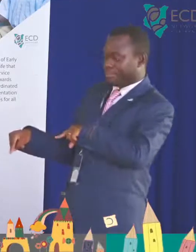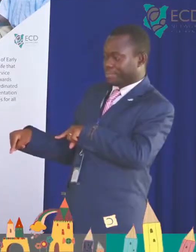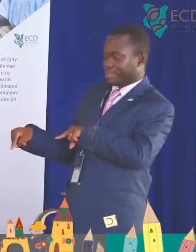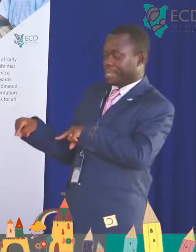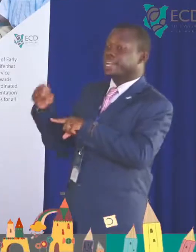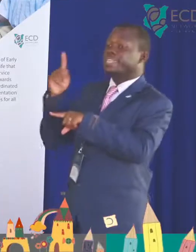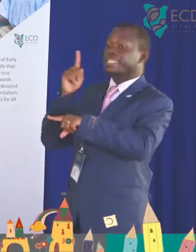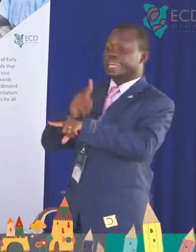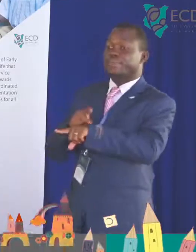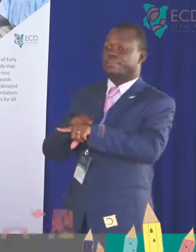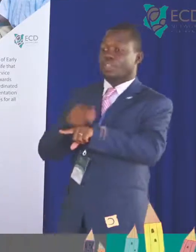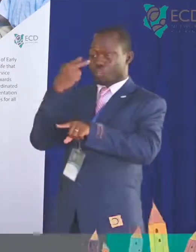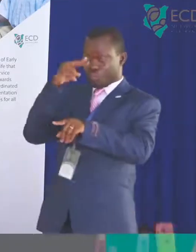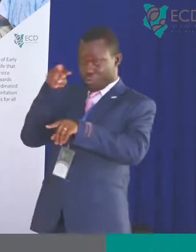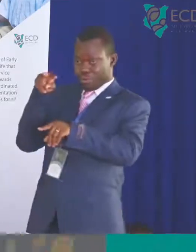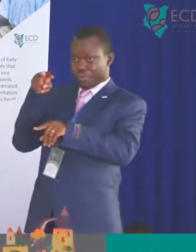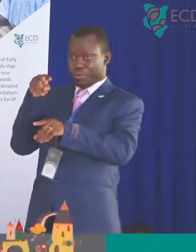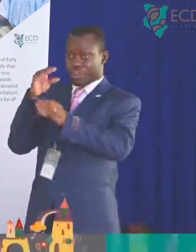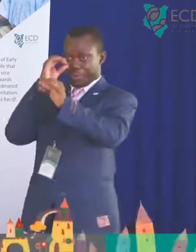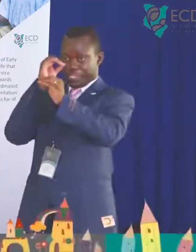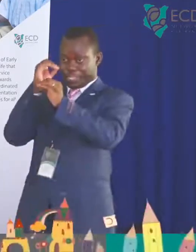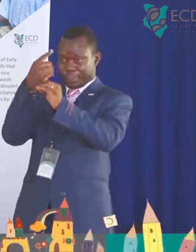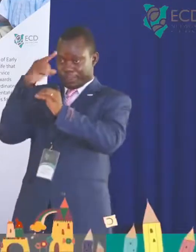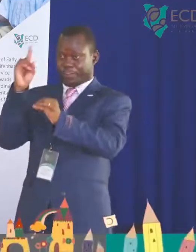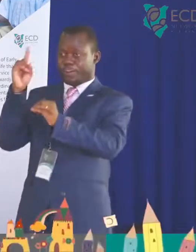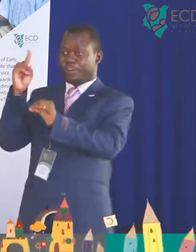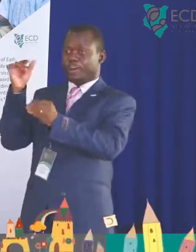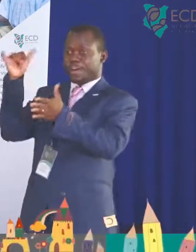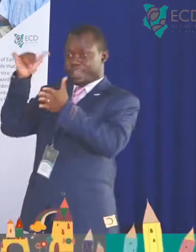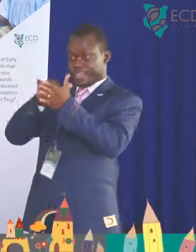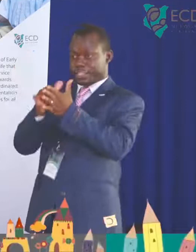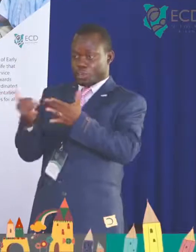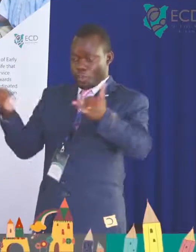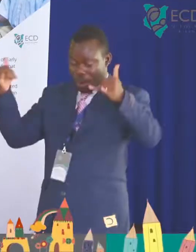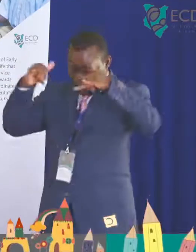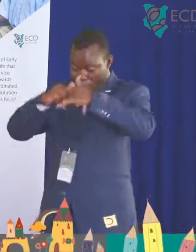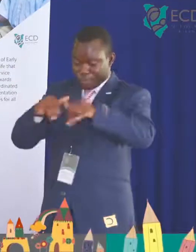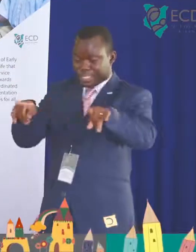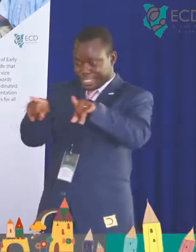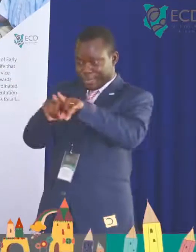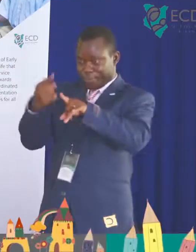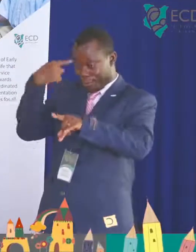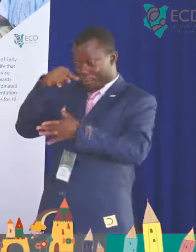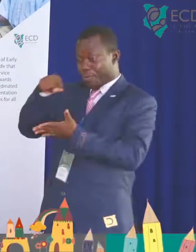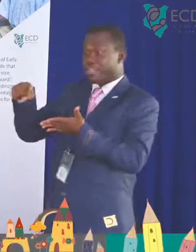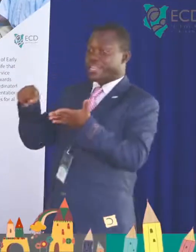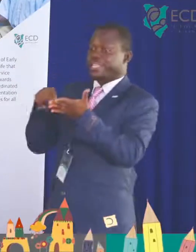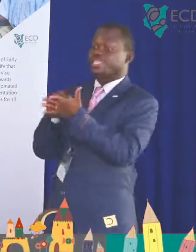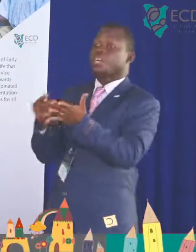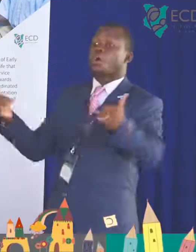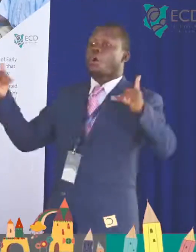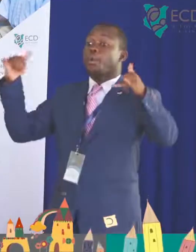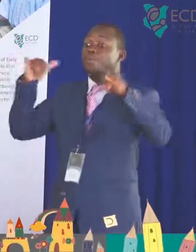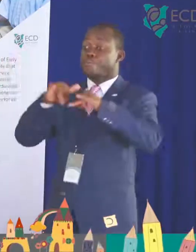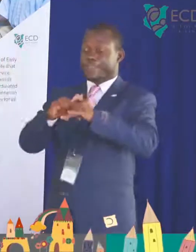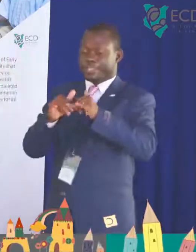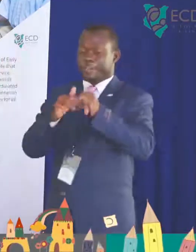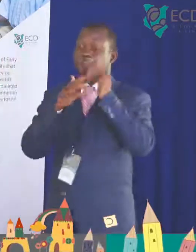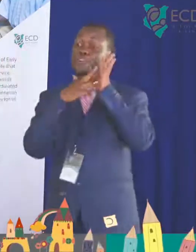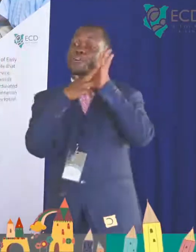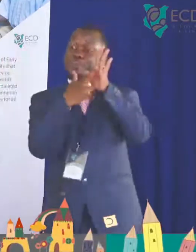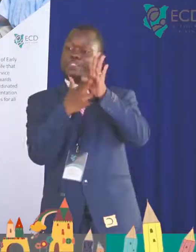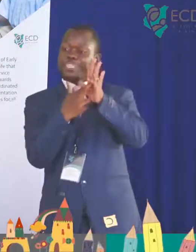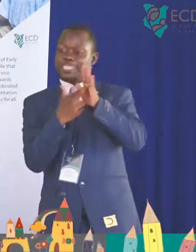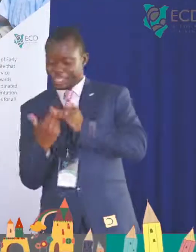the workshop, we are also addressing the objectives that brought me here to represent the child that is serving a